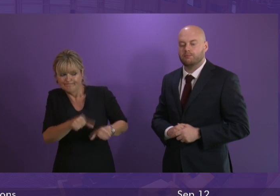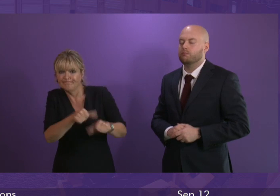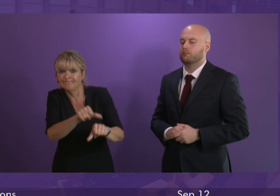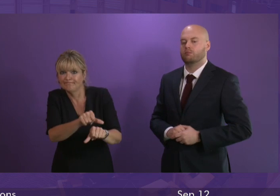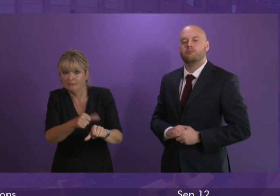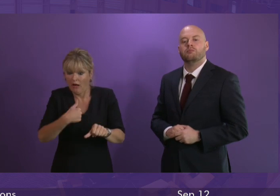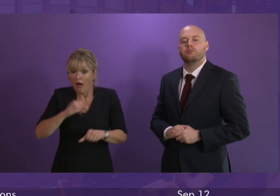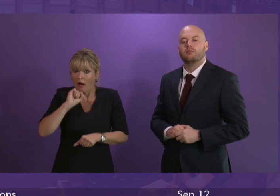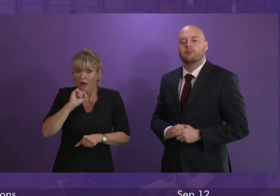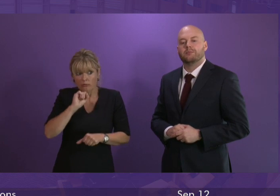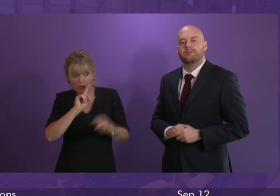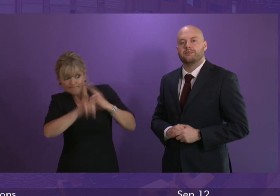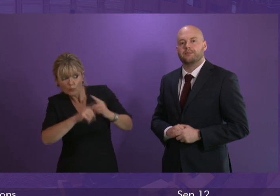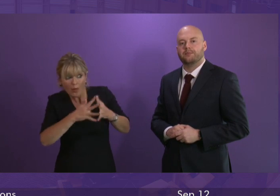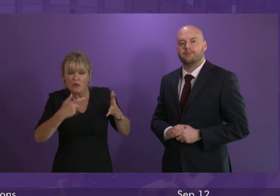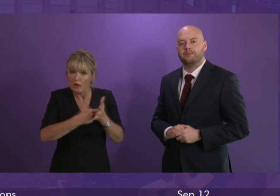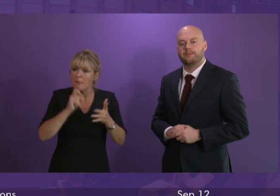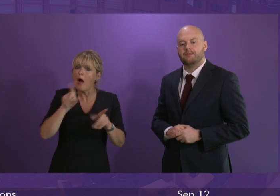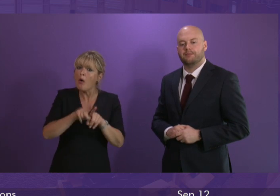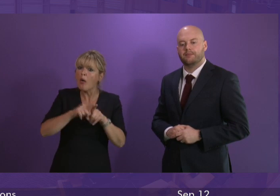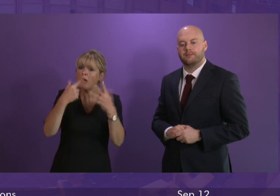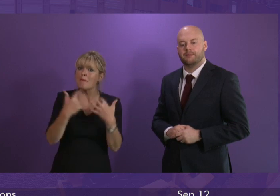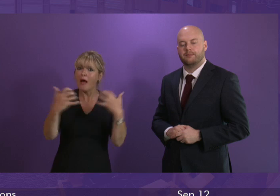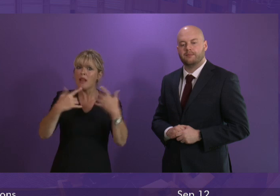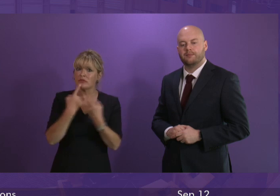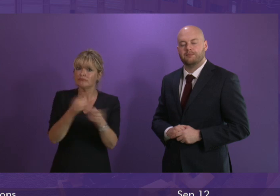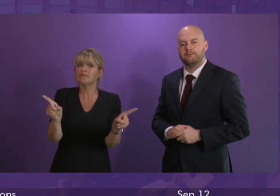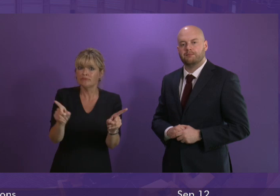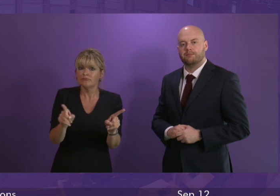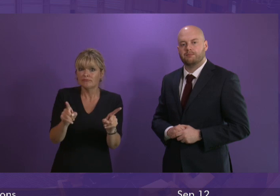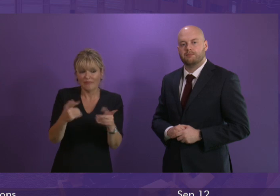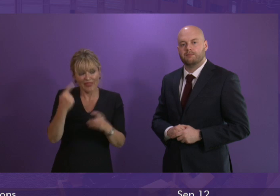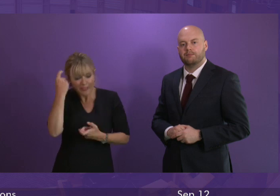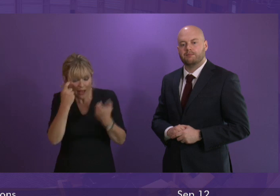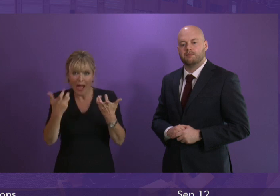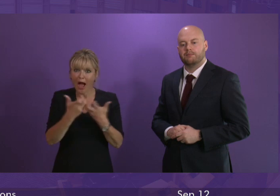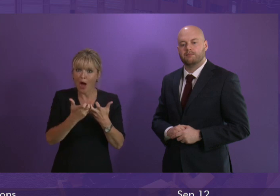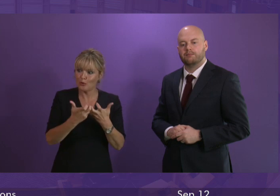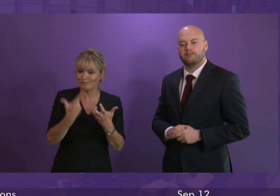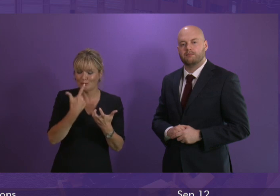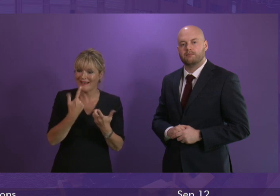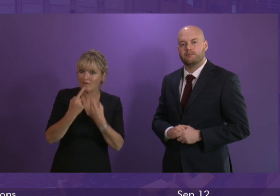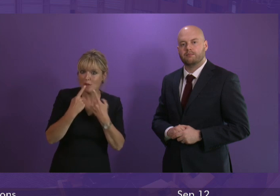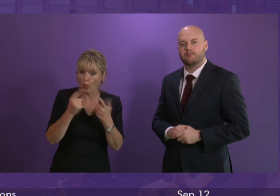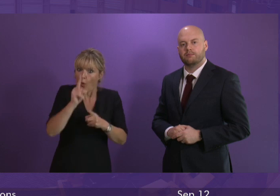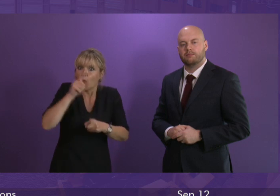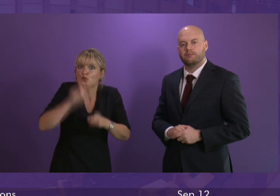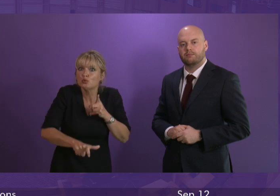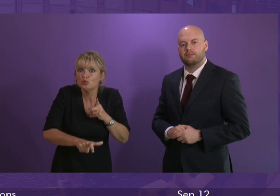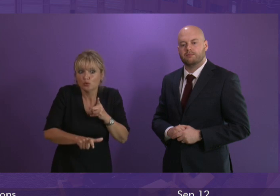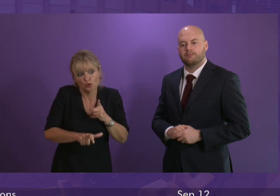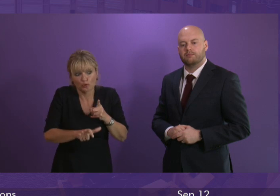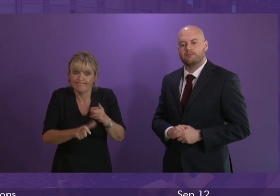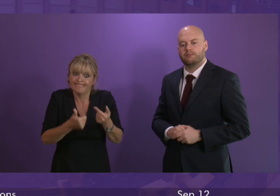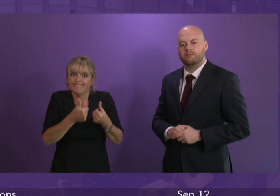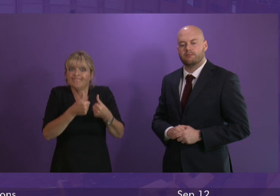not just to Willy Rennie but to Parliament generally to consider as I said a moment ago how we best publish this information both about assumptions